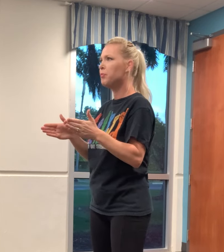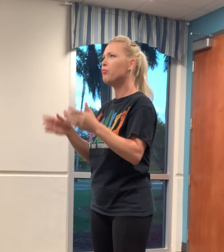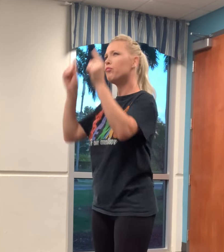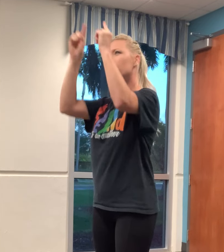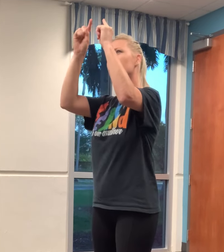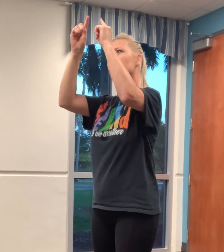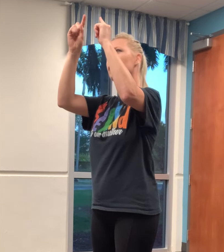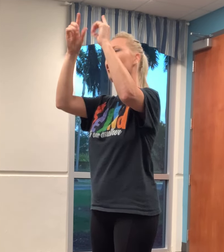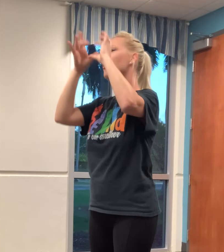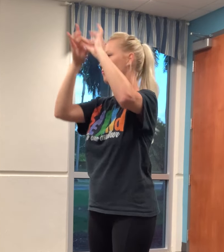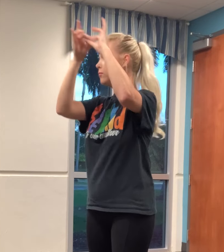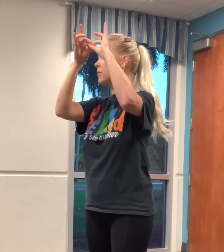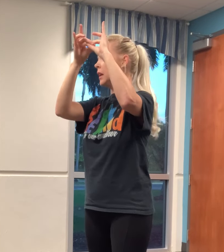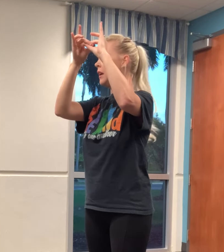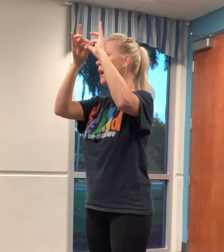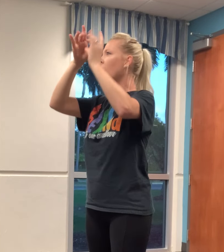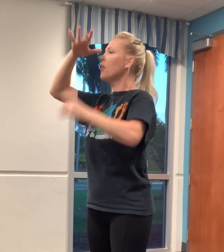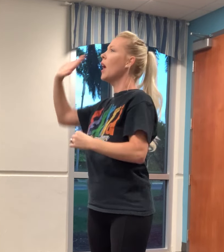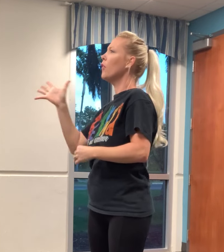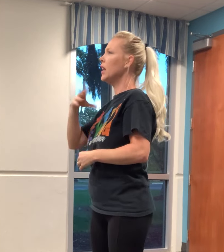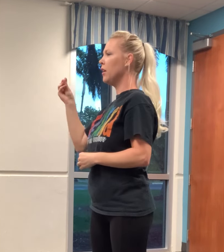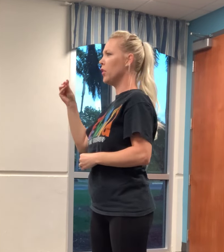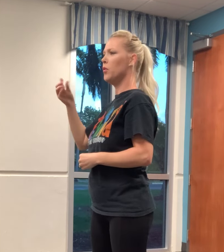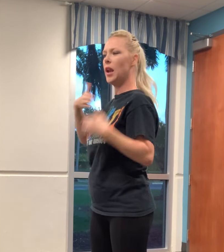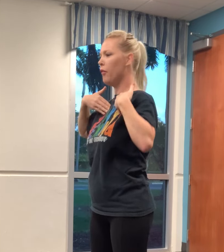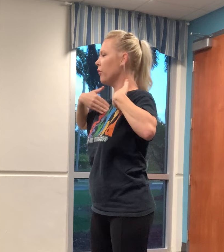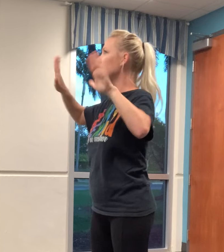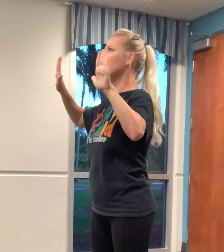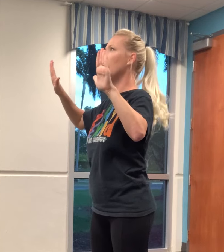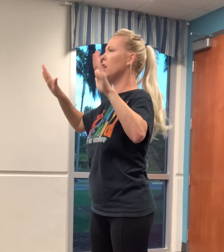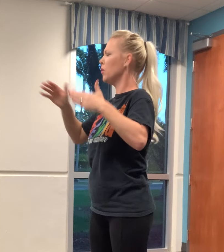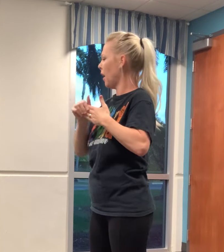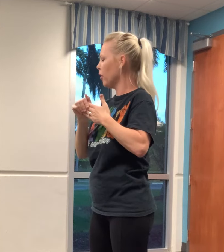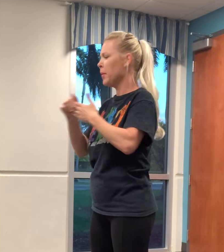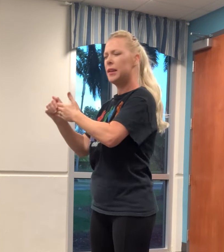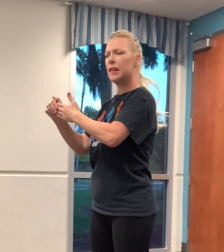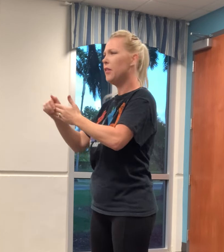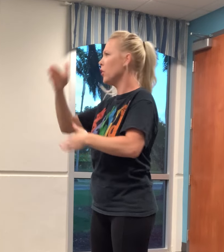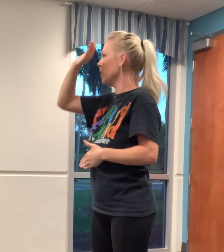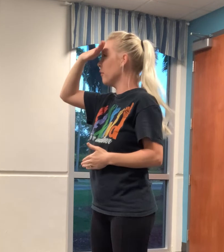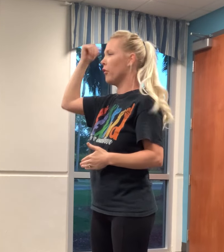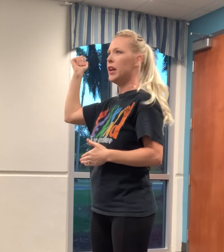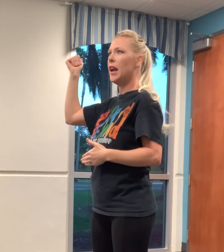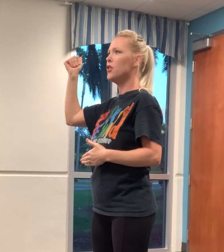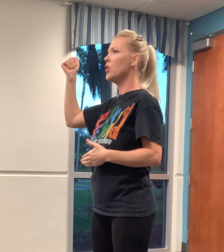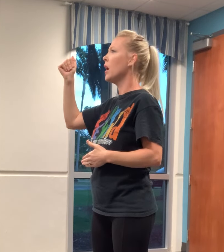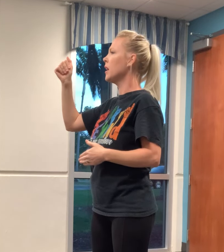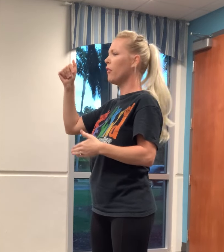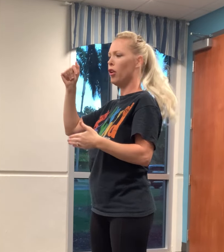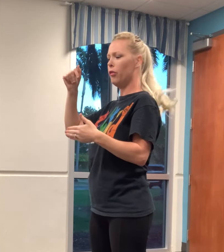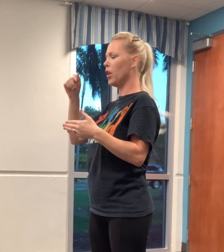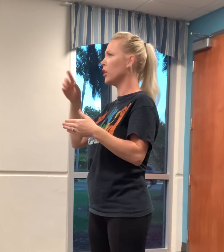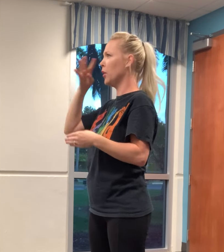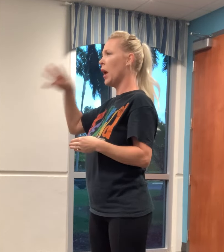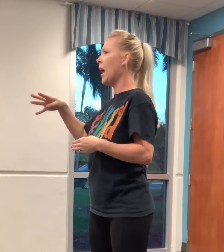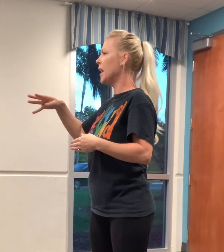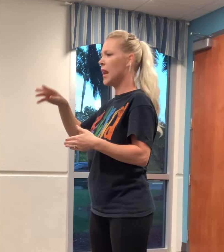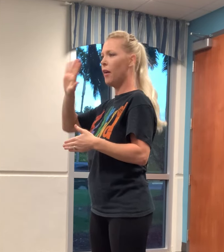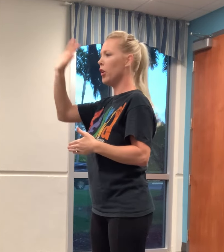goal is a relationship with me. He'll never leave you, never forsake you, never mislead you, never forget you, never overlook you, and never